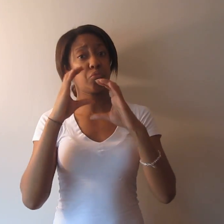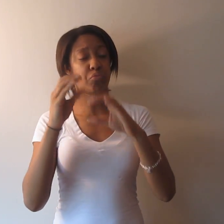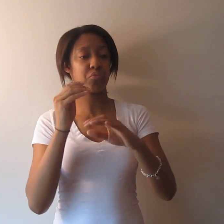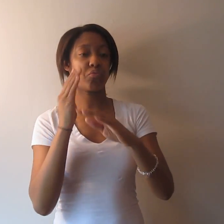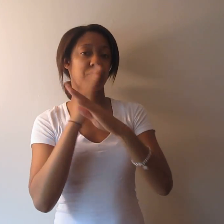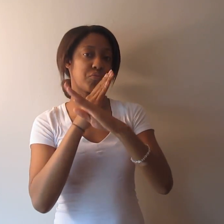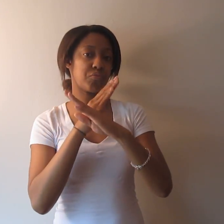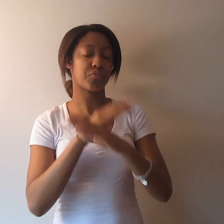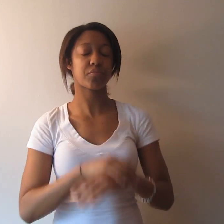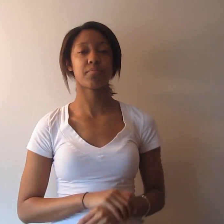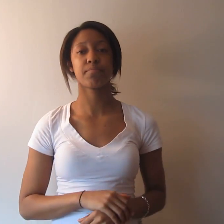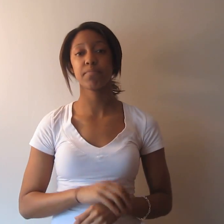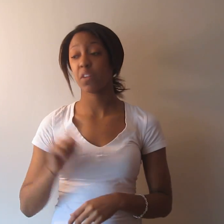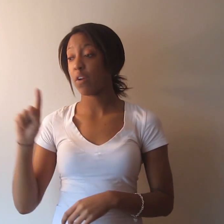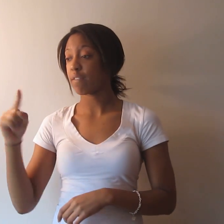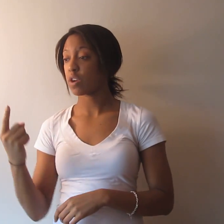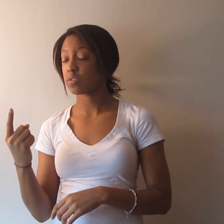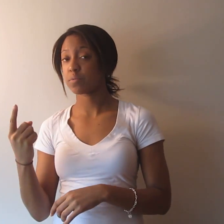Difficulty communicating face-to-face.